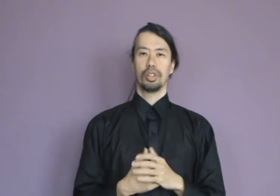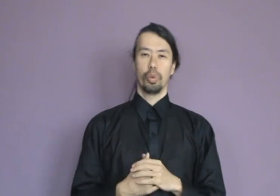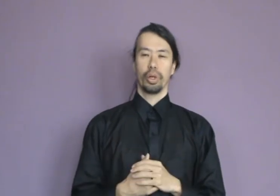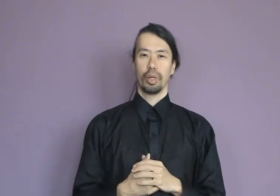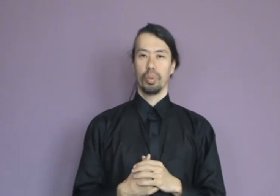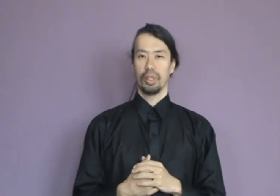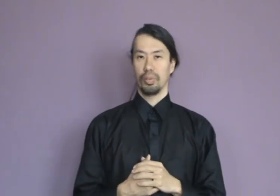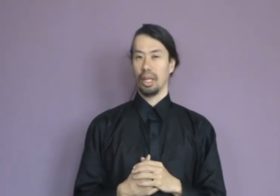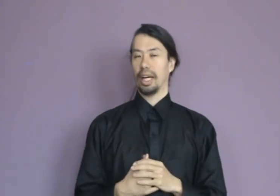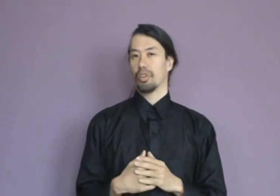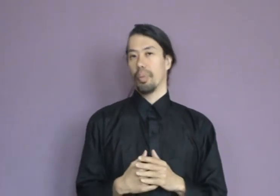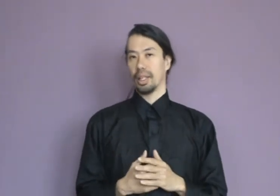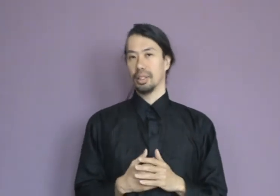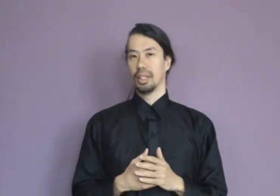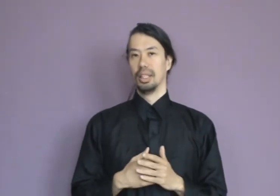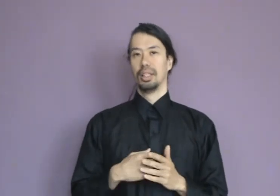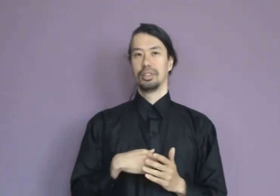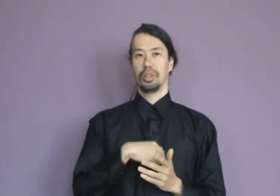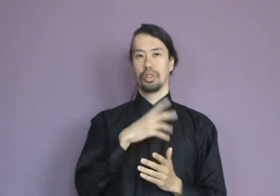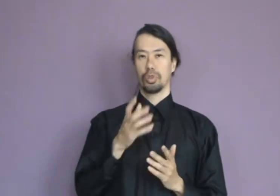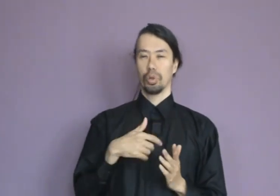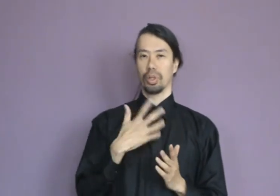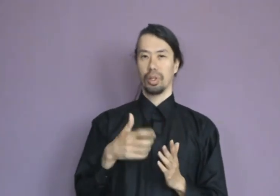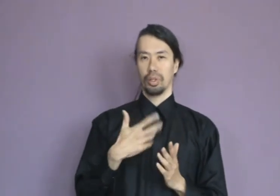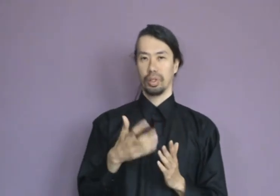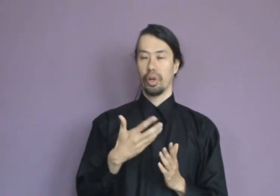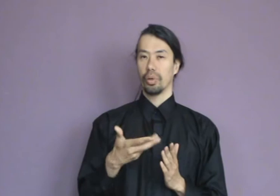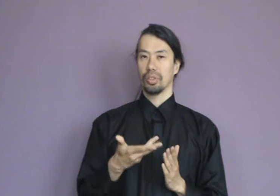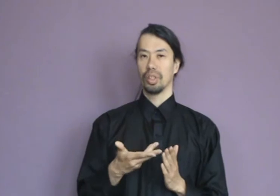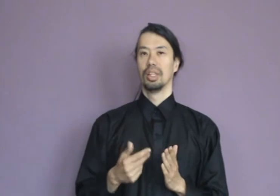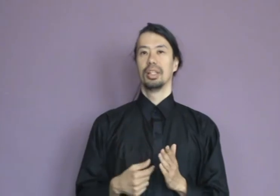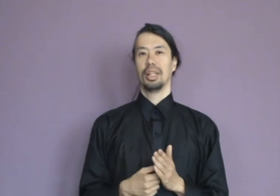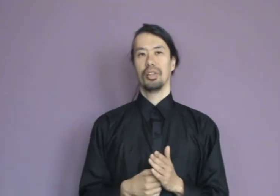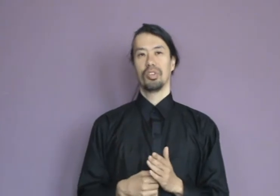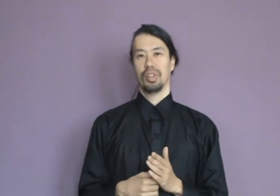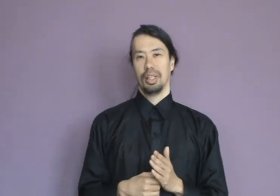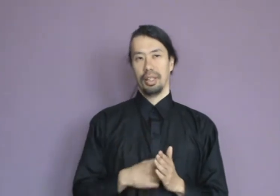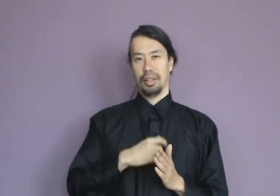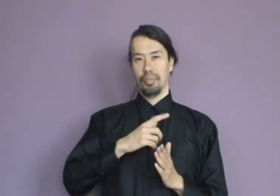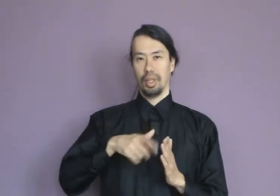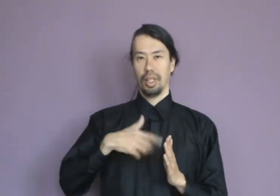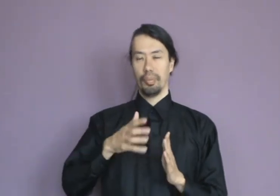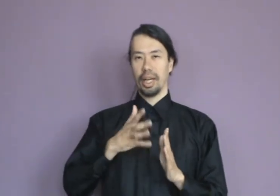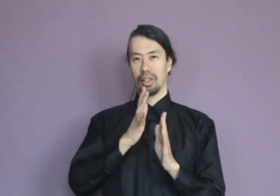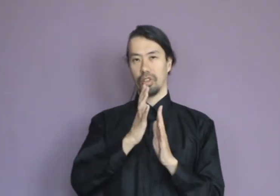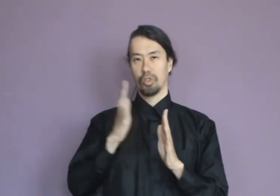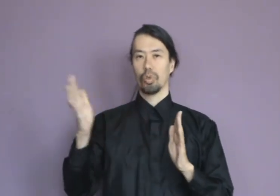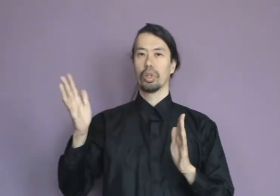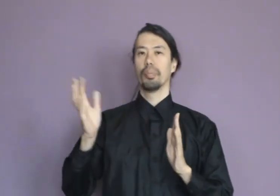to working with an electromagnet. So the stronger the current is in the magnet, the stronger the